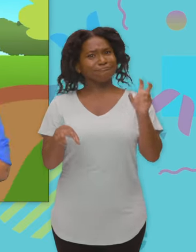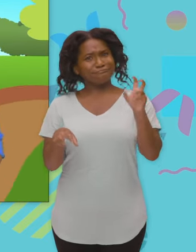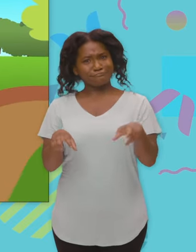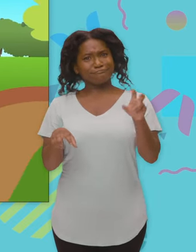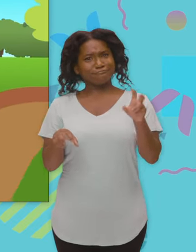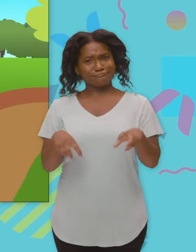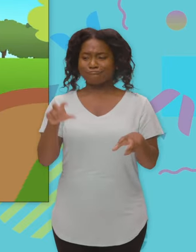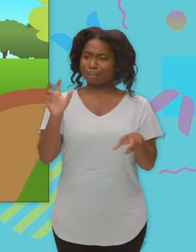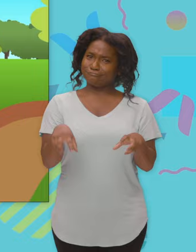my body.